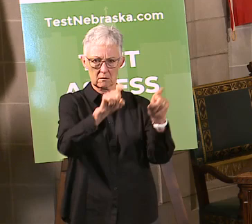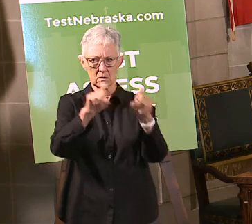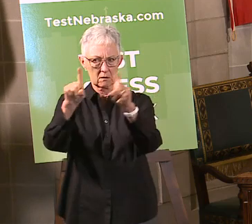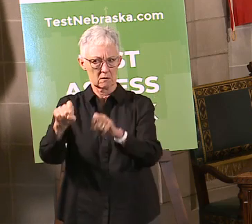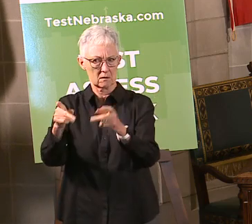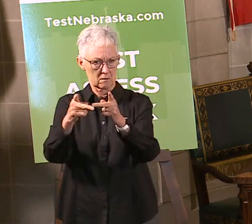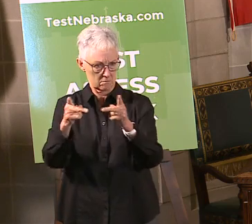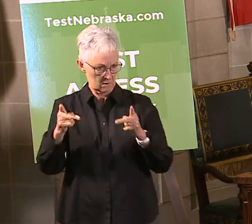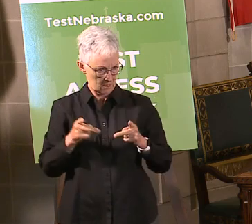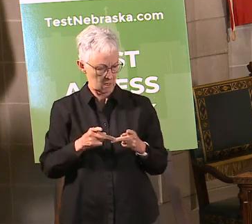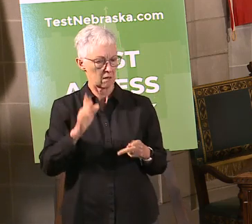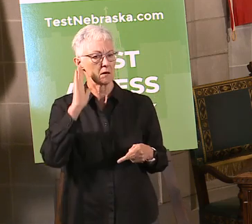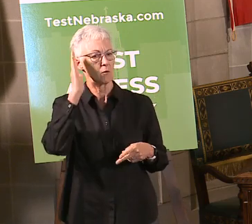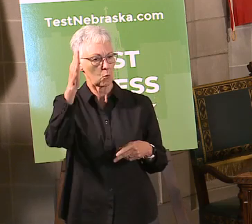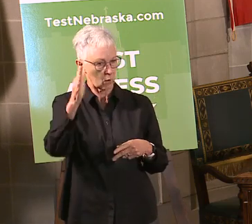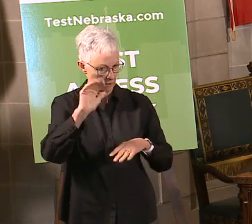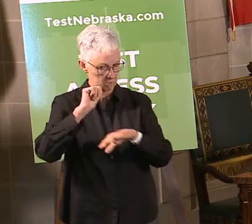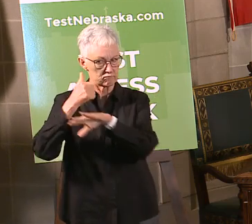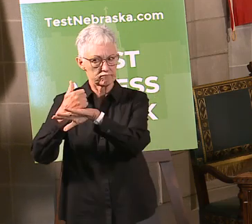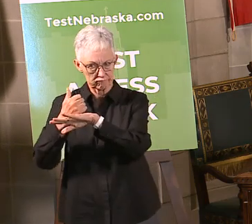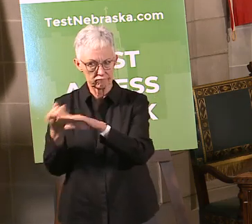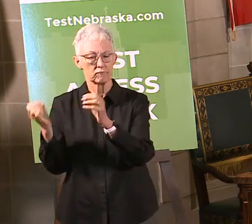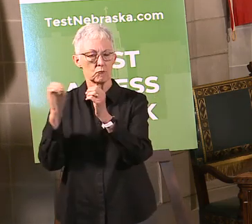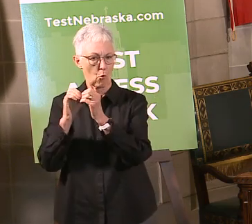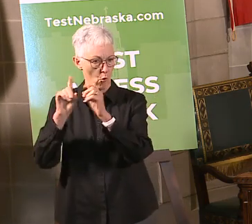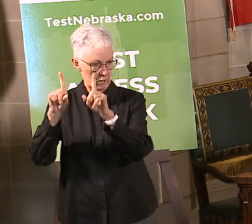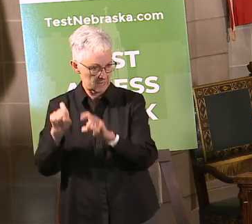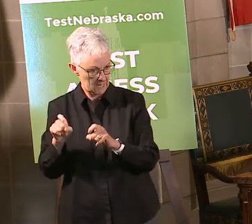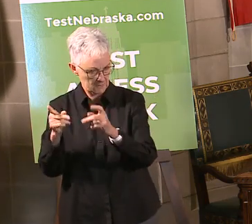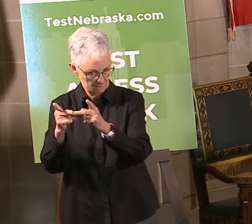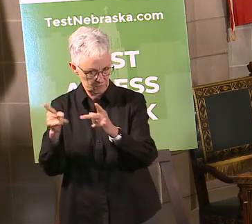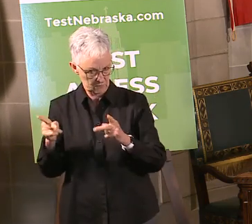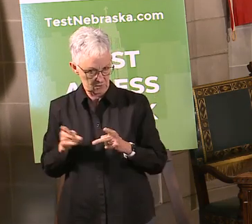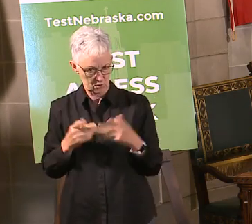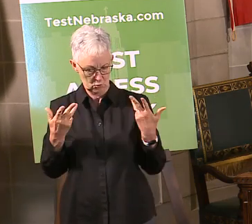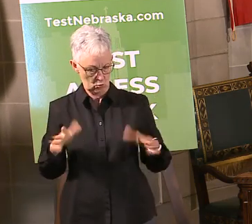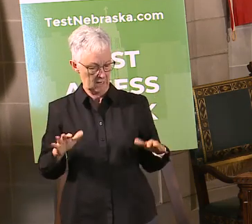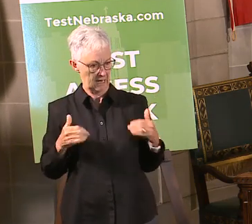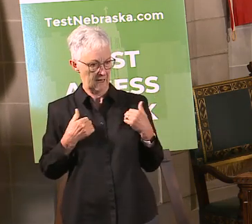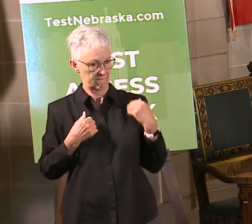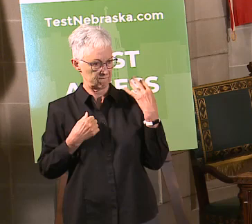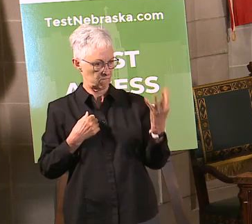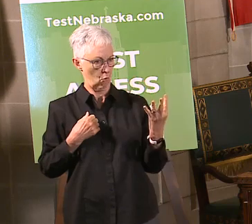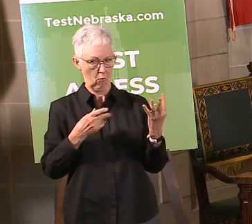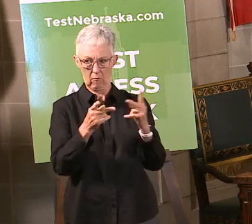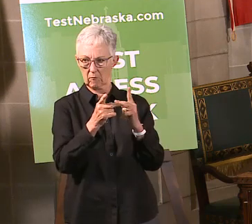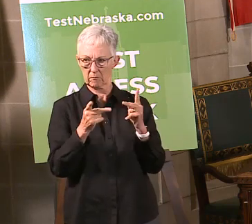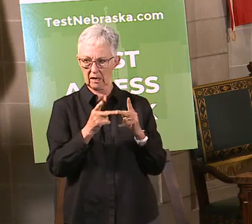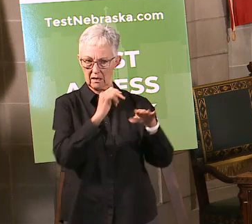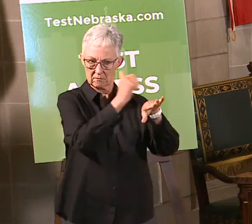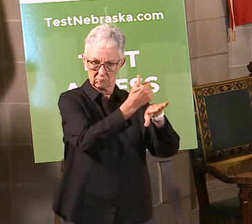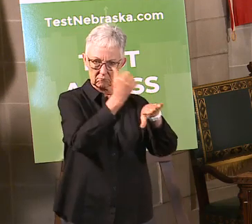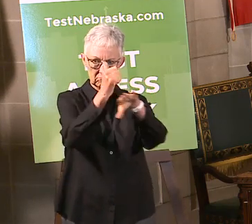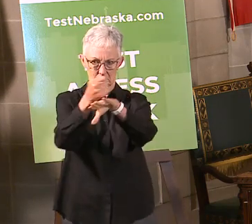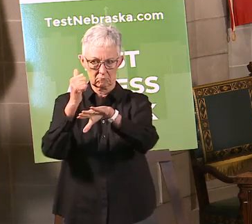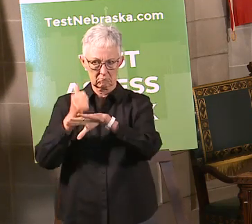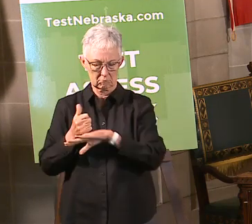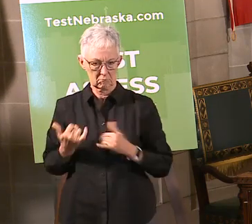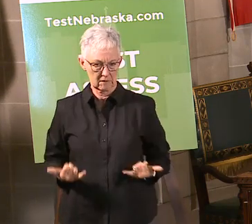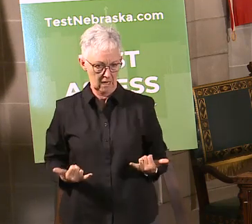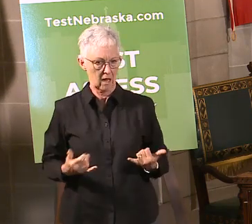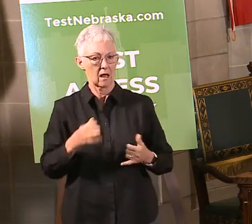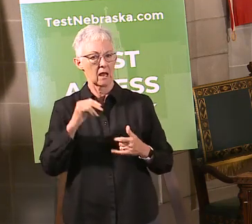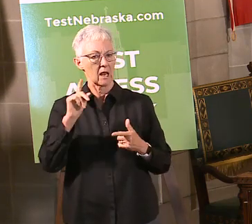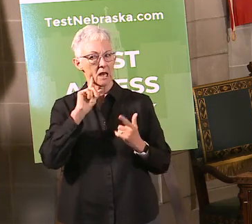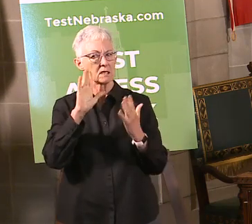having future announcements about additional testing teams. We're in four locations now doing testing, and we expect to be able to get up over the course of the next